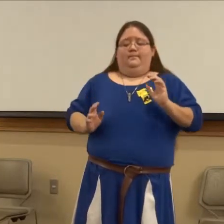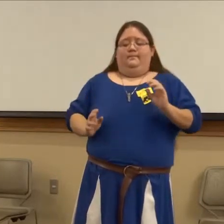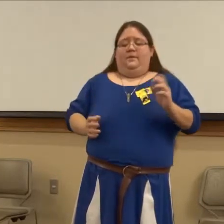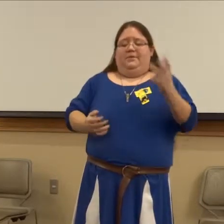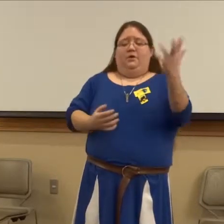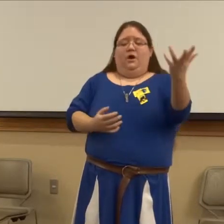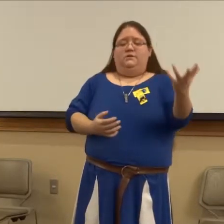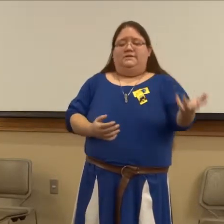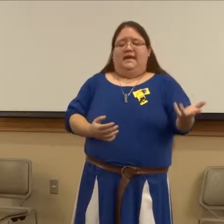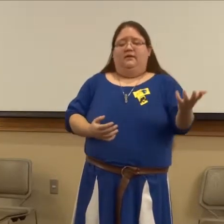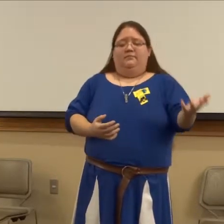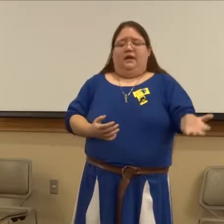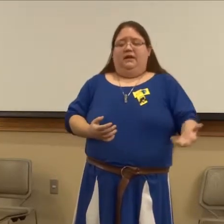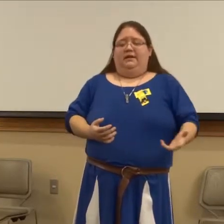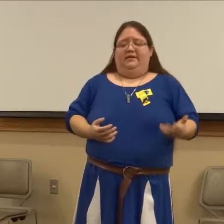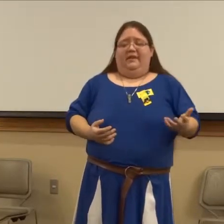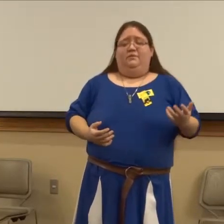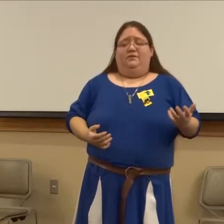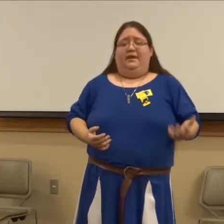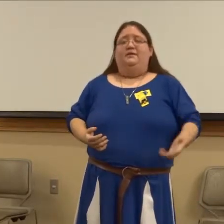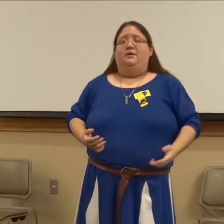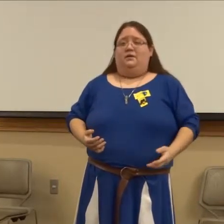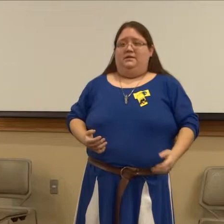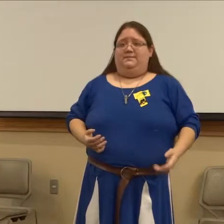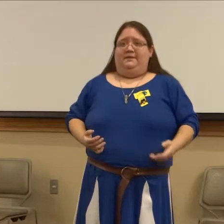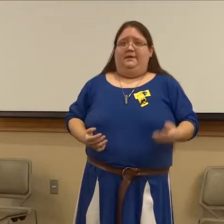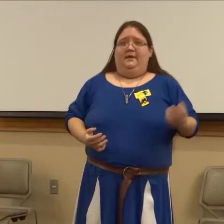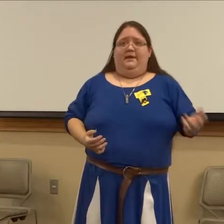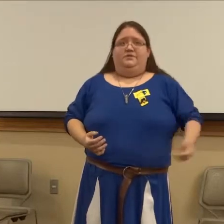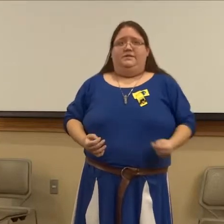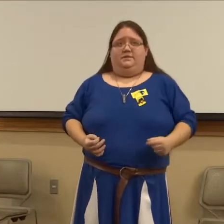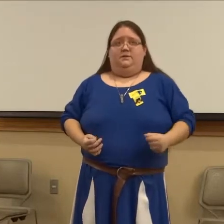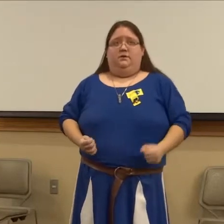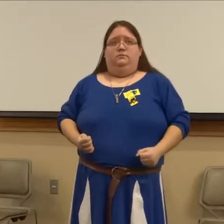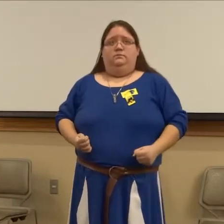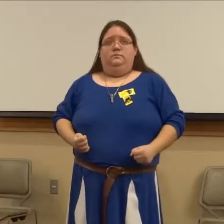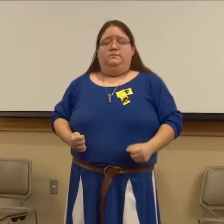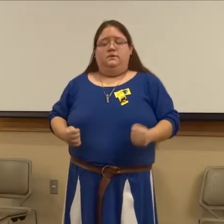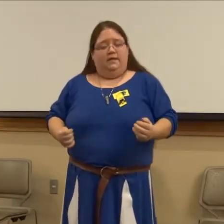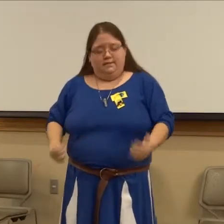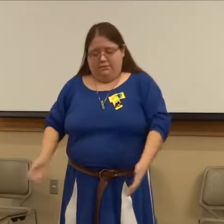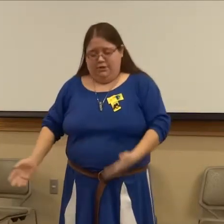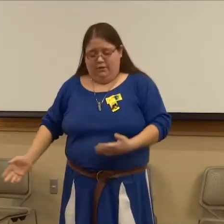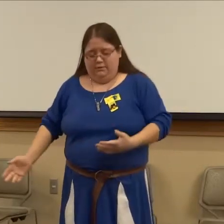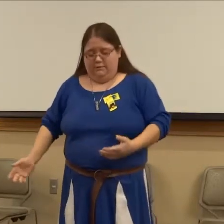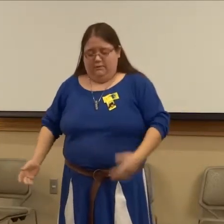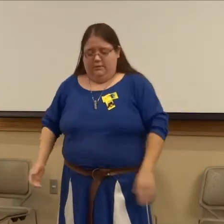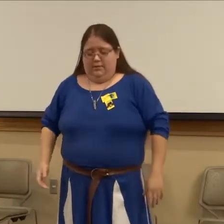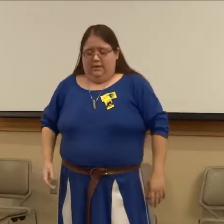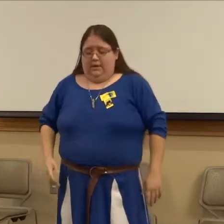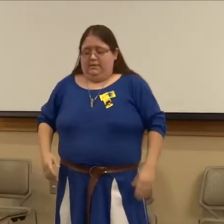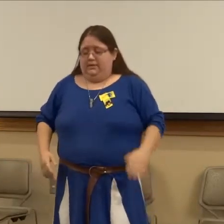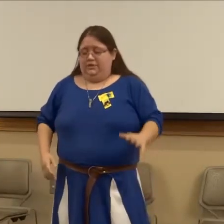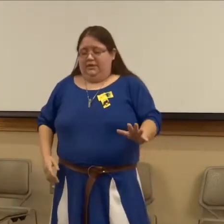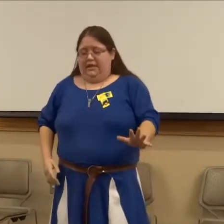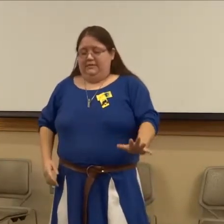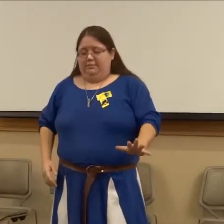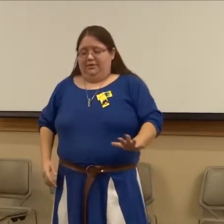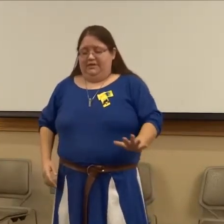But the guards tell Maka that they will kill her husband if she does not go. And so she goes. And so she lines up with these